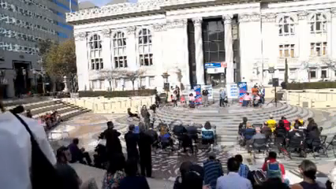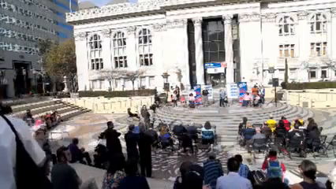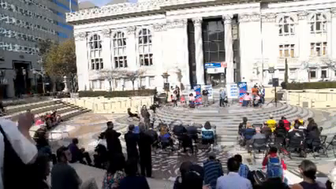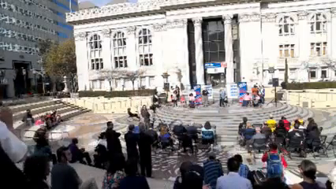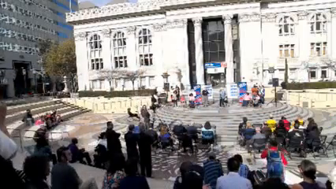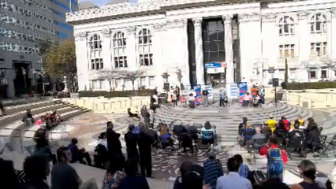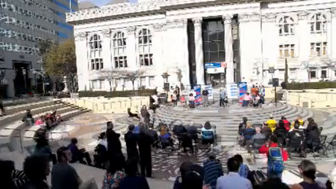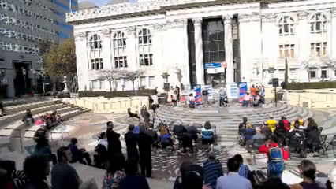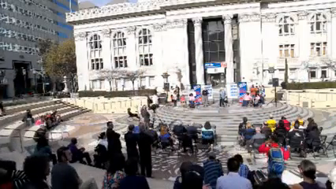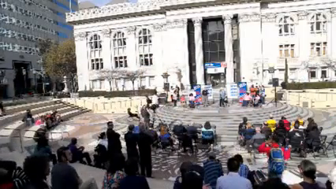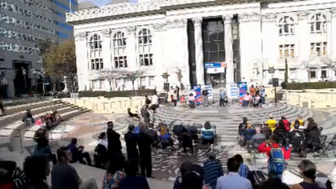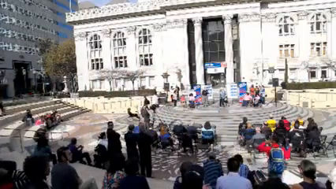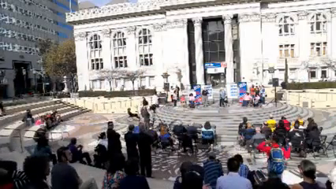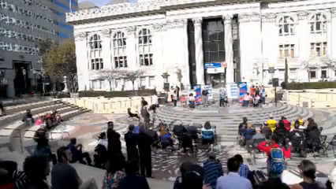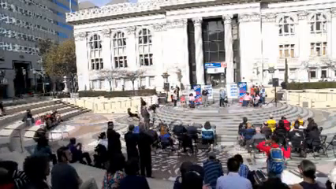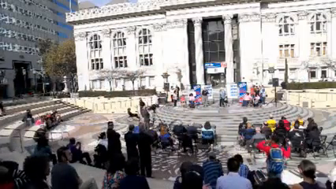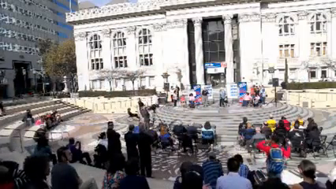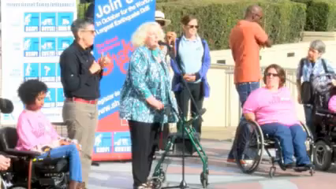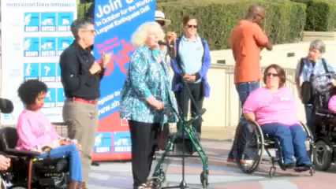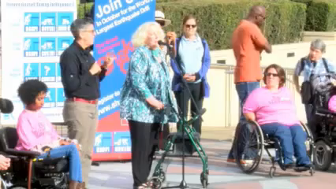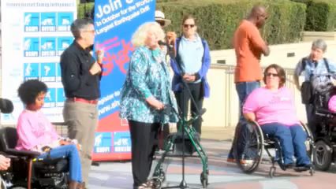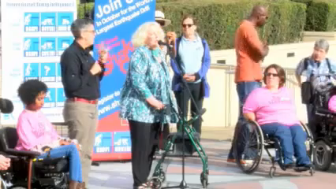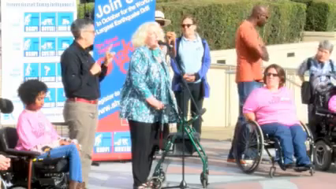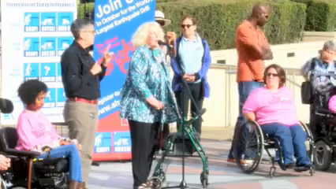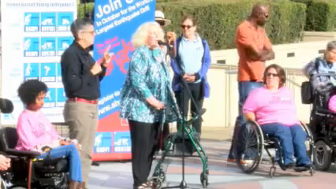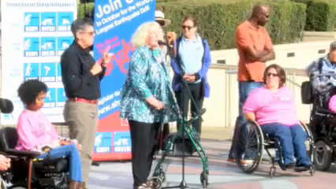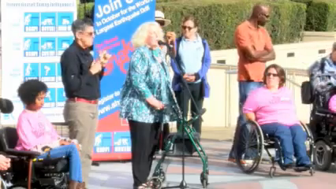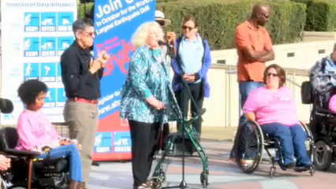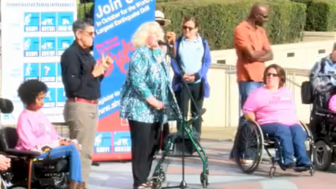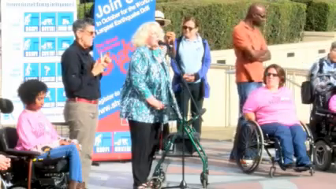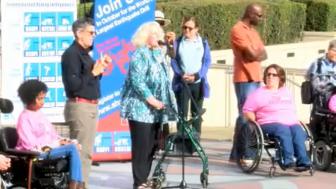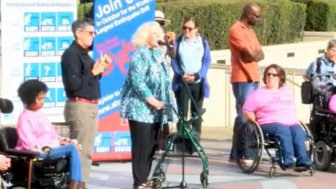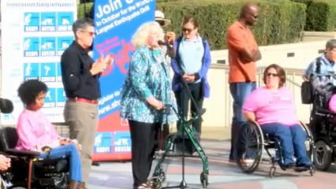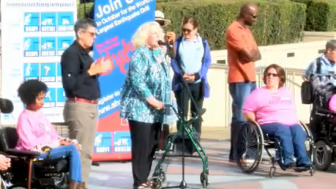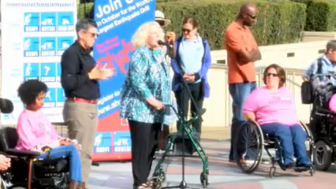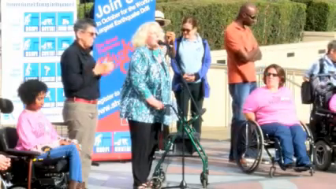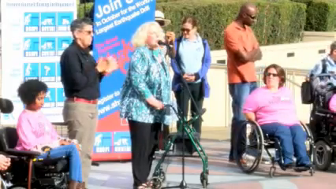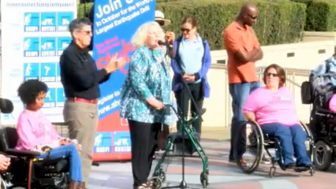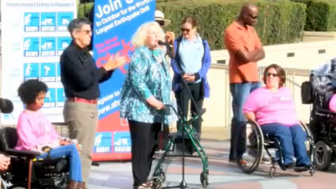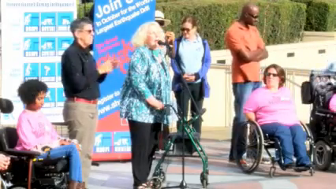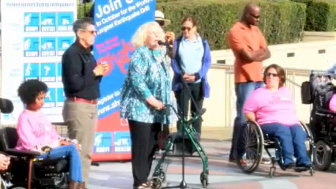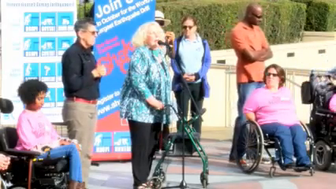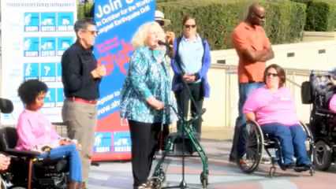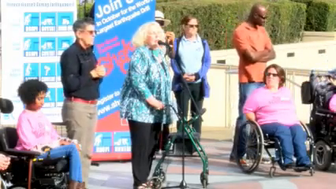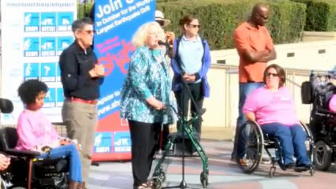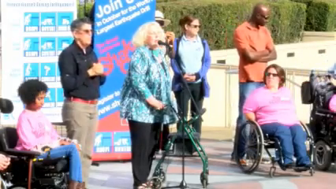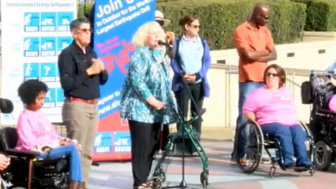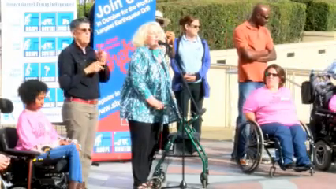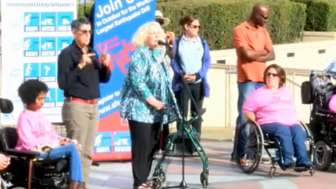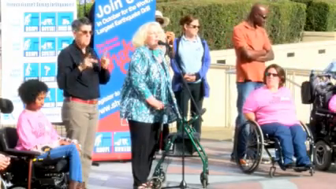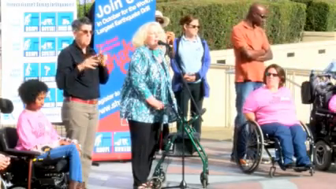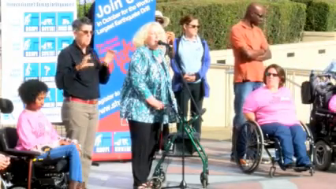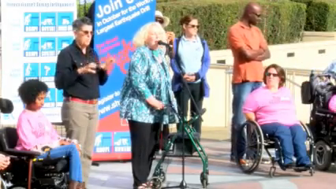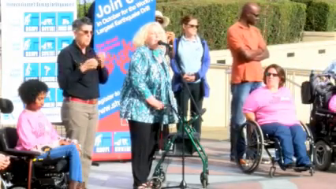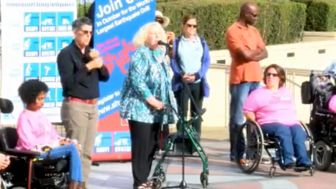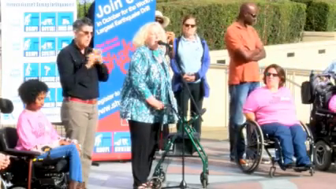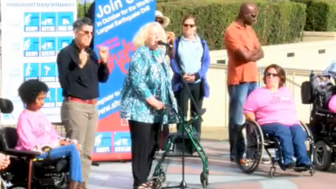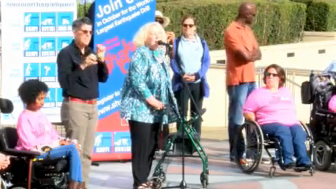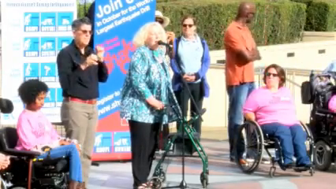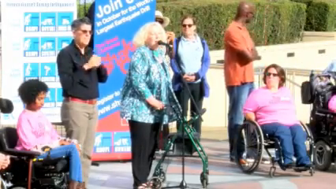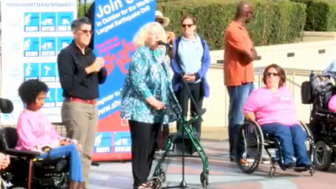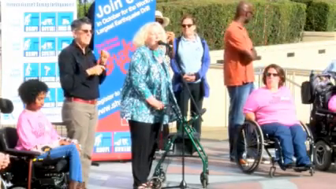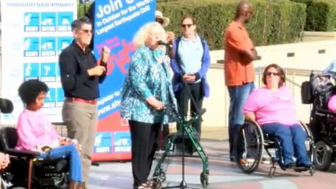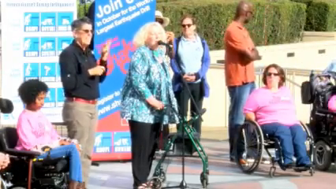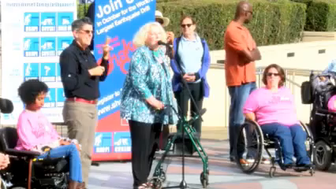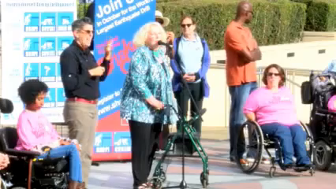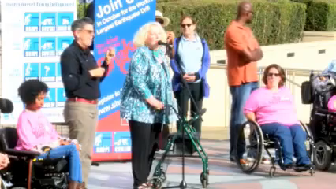a big push, because the people that were in areas of rescue in 9-11 did not make